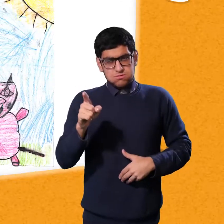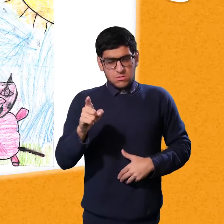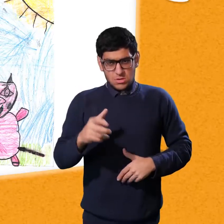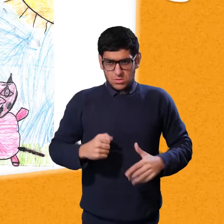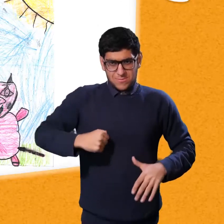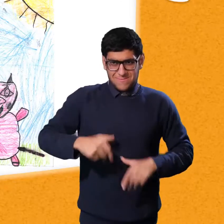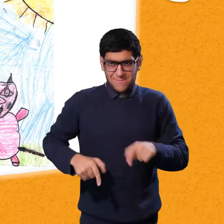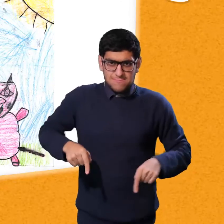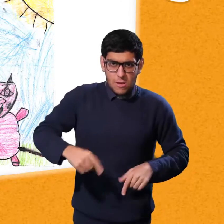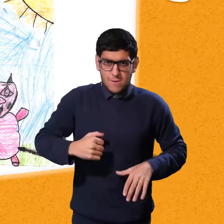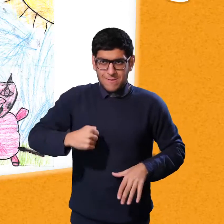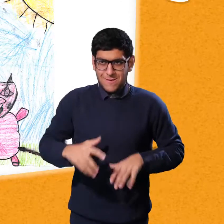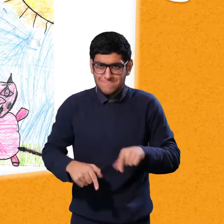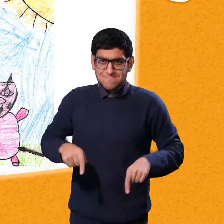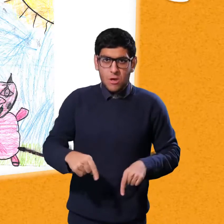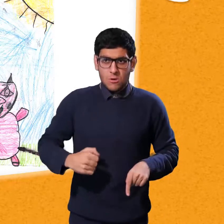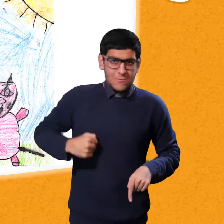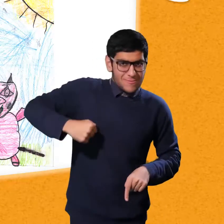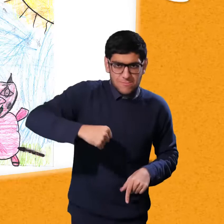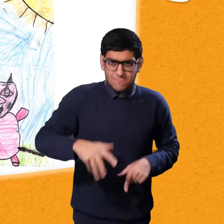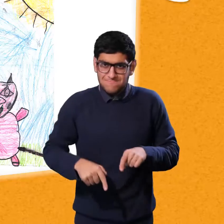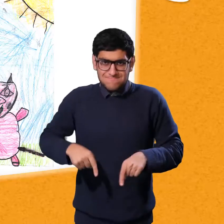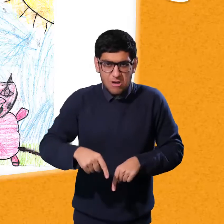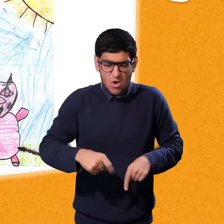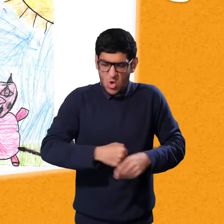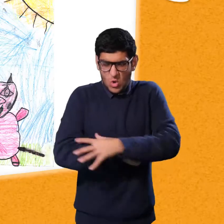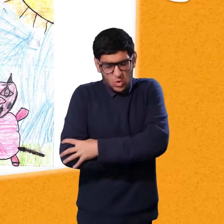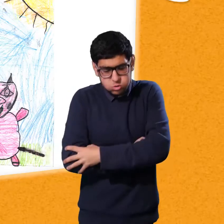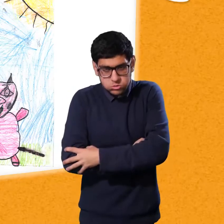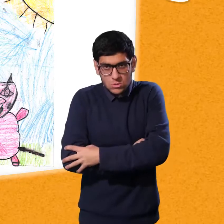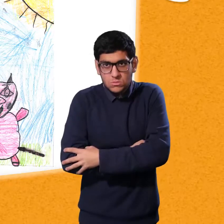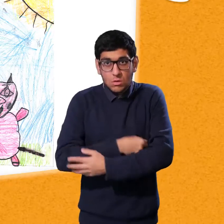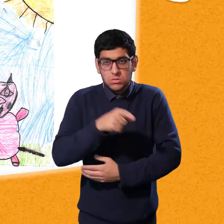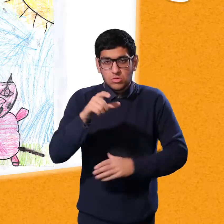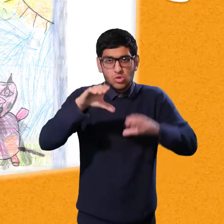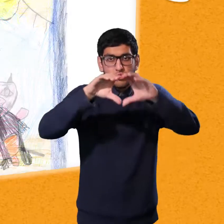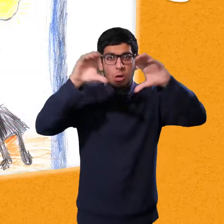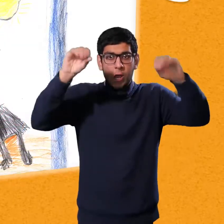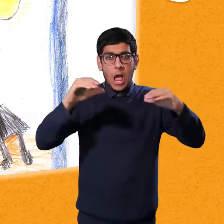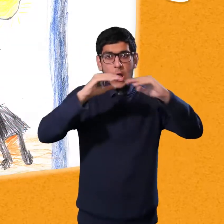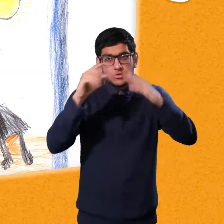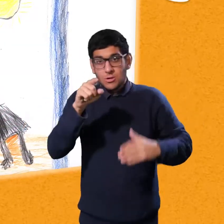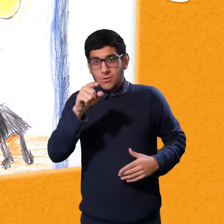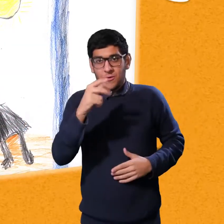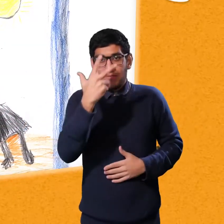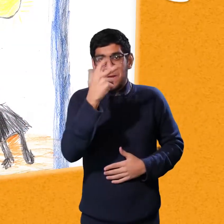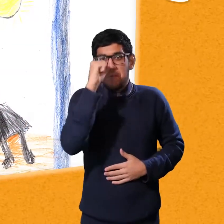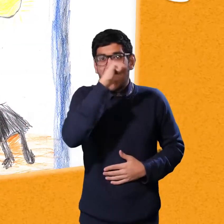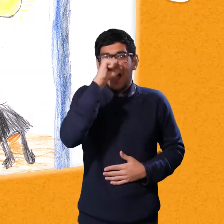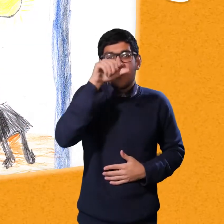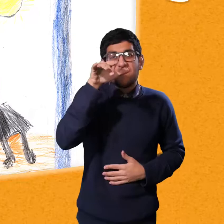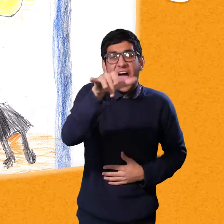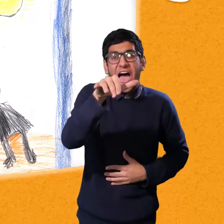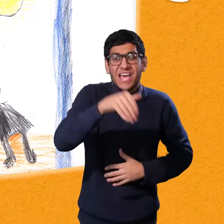And the wolf said, Right, right now. And he limped with his broken arm and his foot in a pot. And he went to the brick